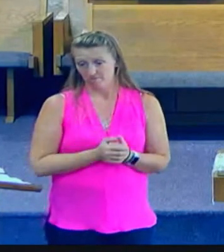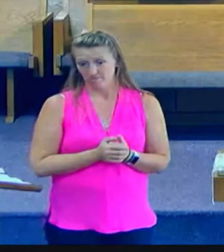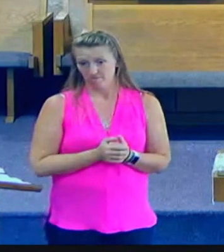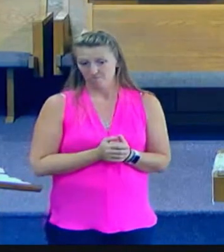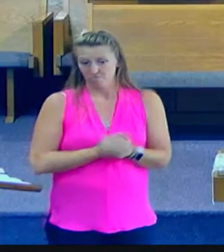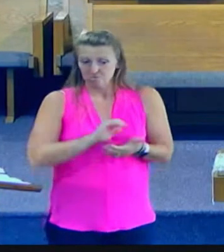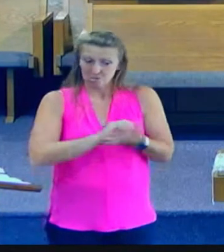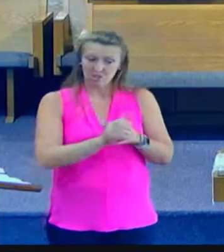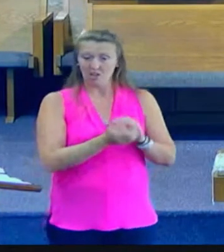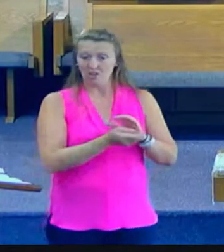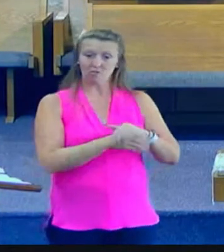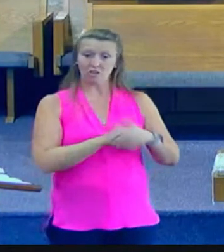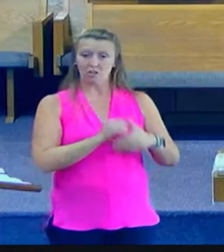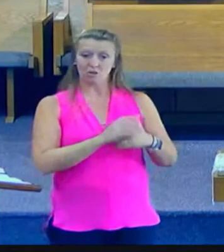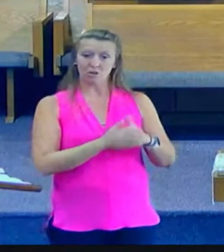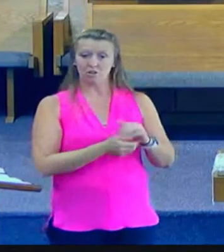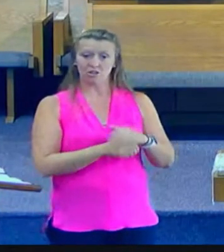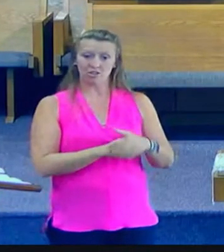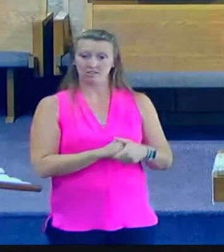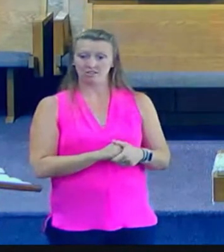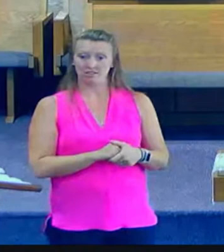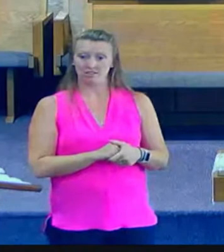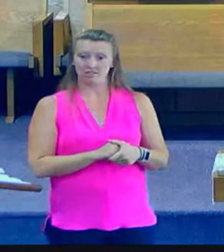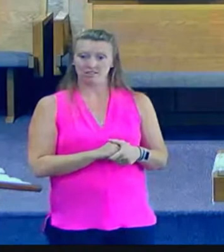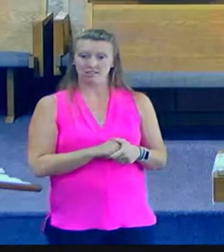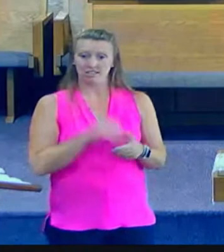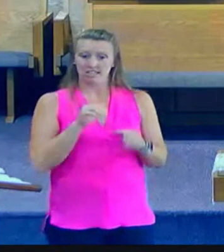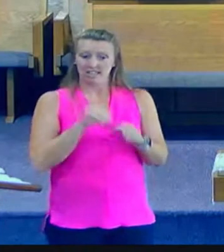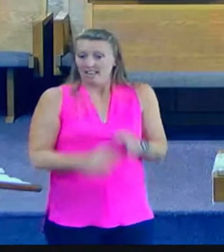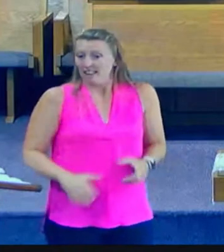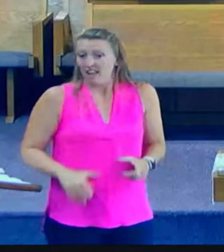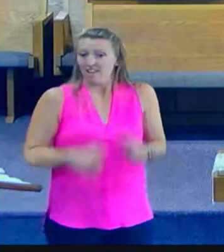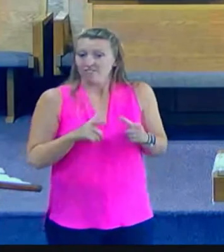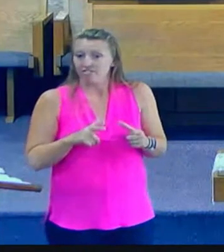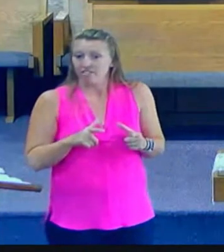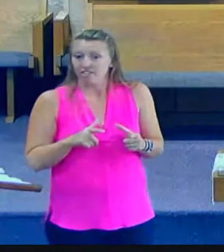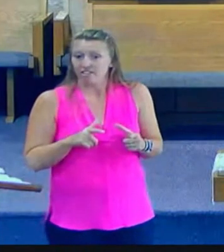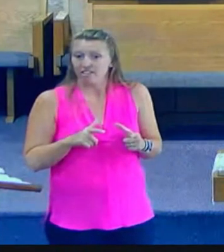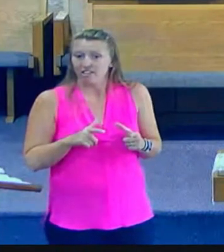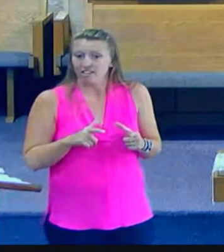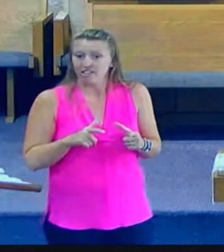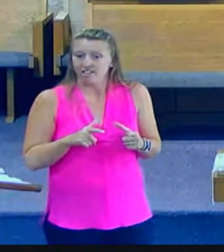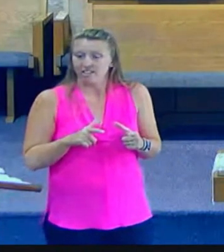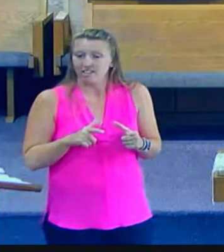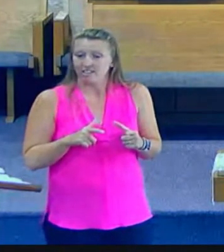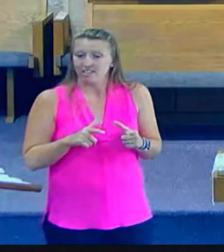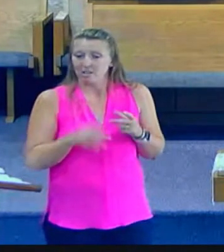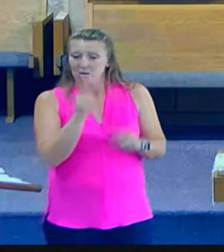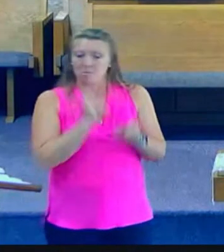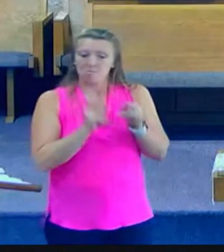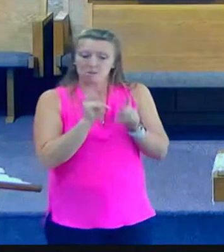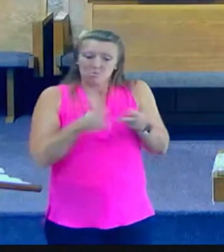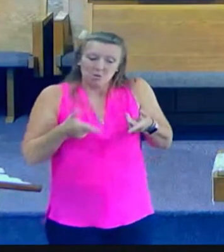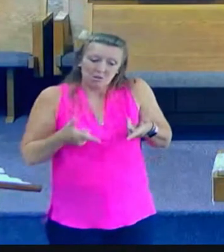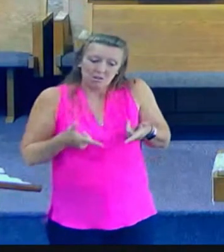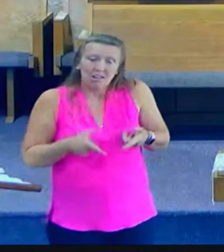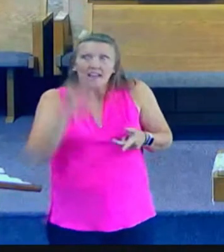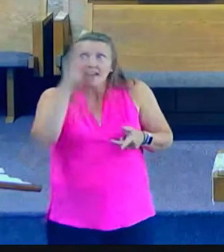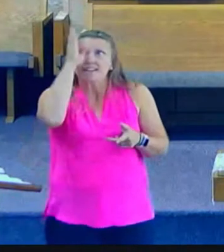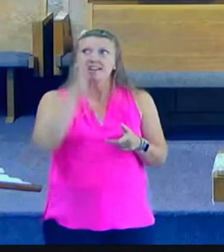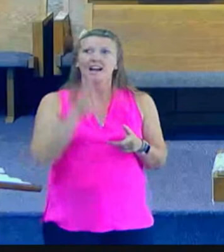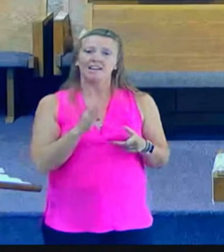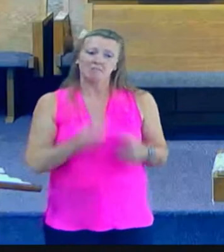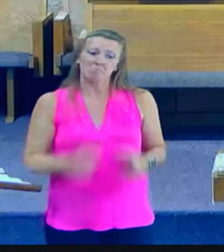because by and large I think that describes the church in America today people allow God to occupy a space that they